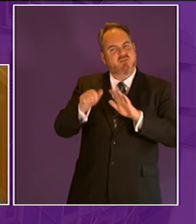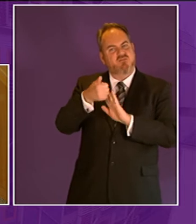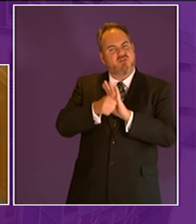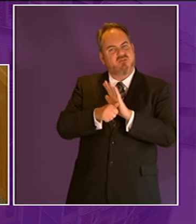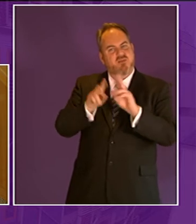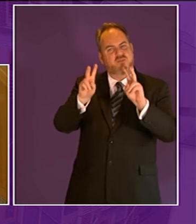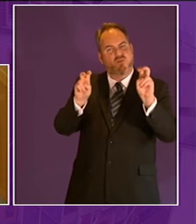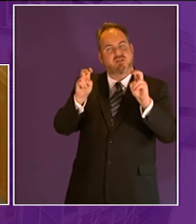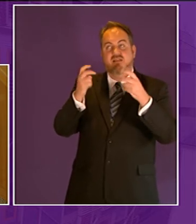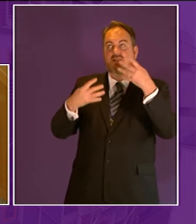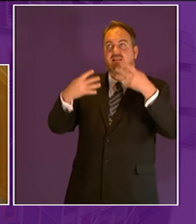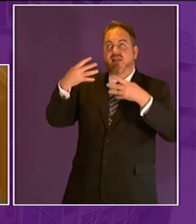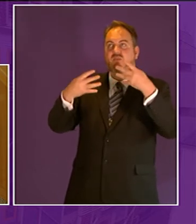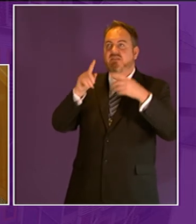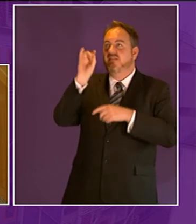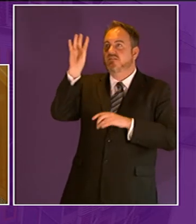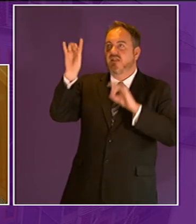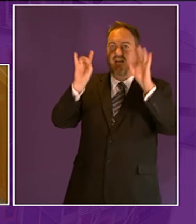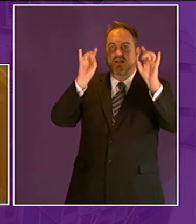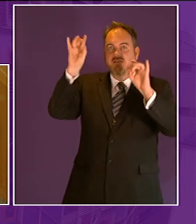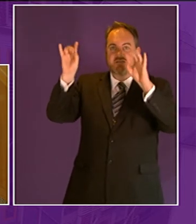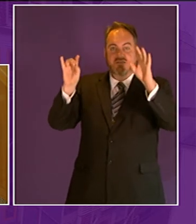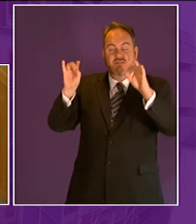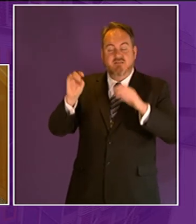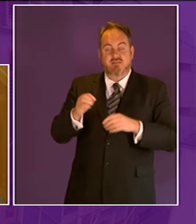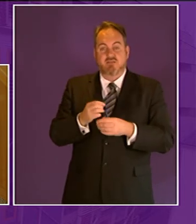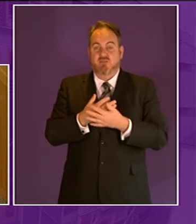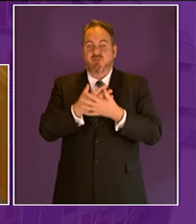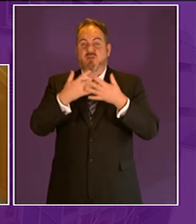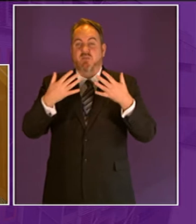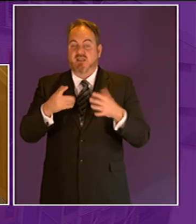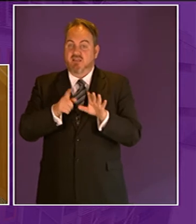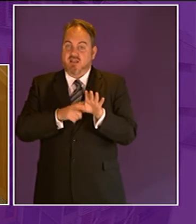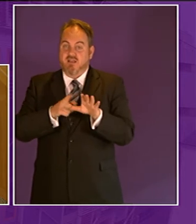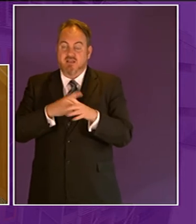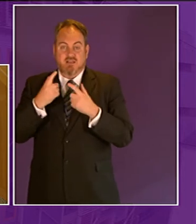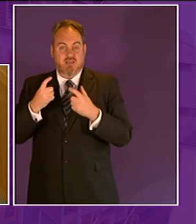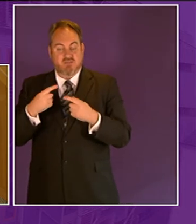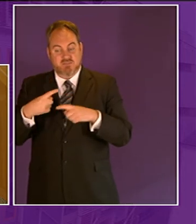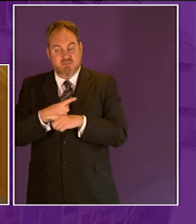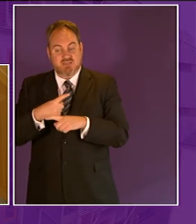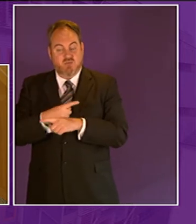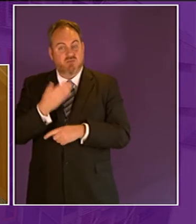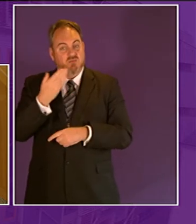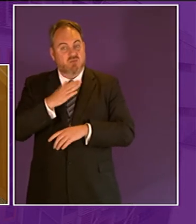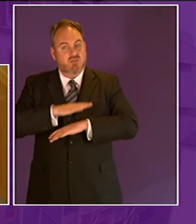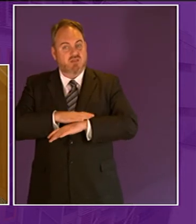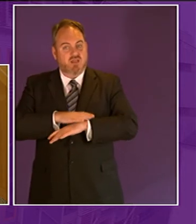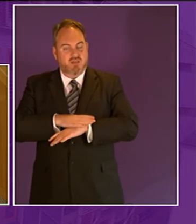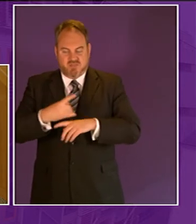over 25 percent of young carers miss out on valuable school time and as a result do not get the qualifications needed to